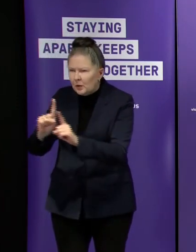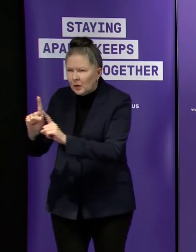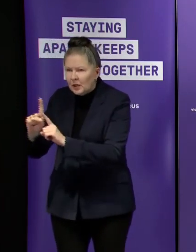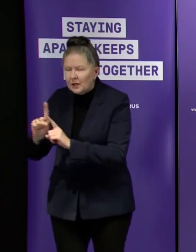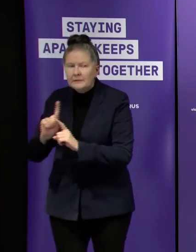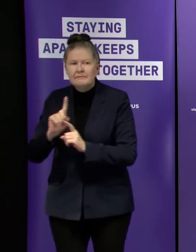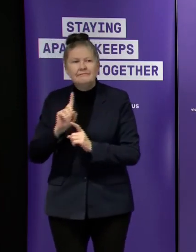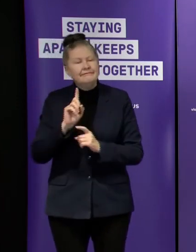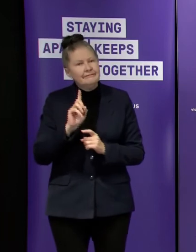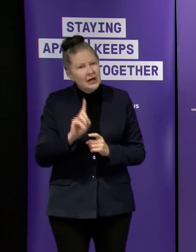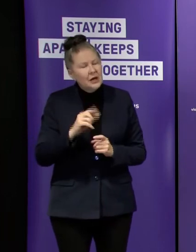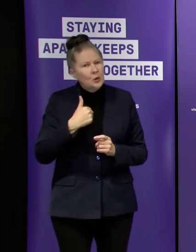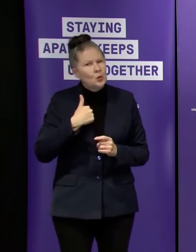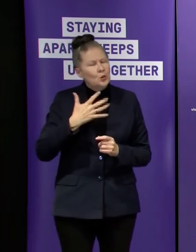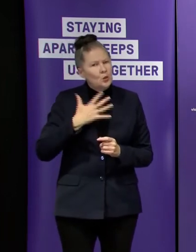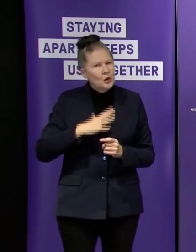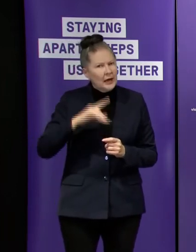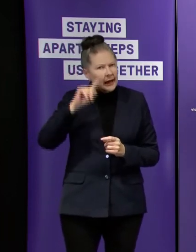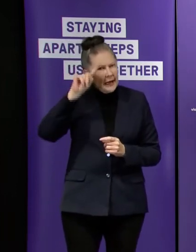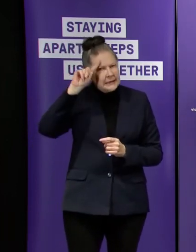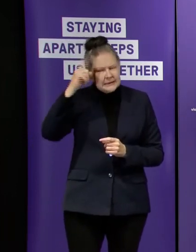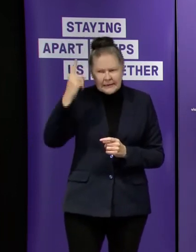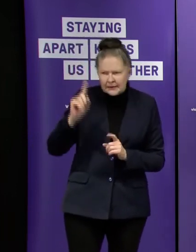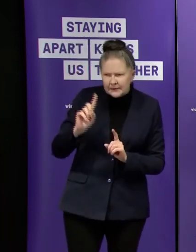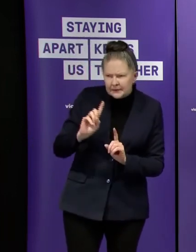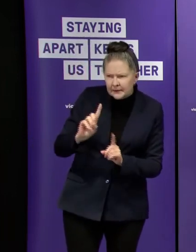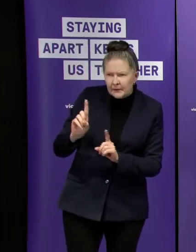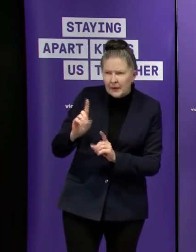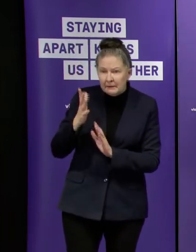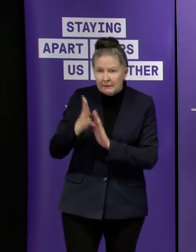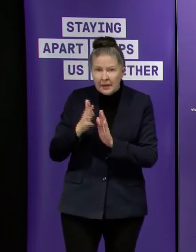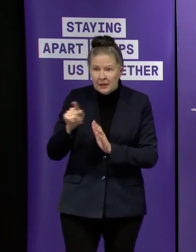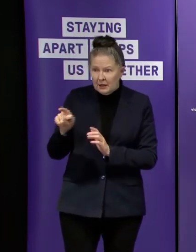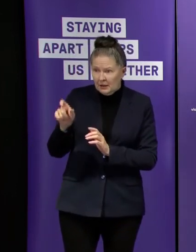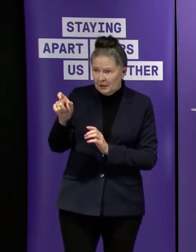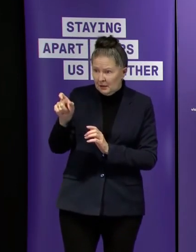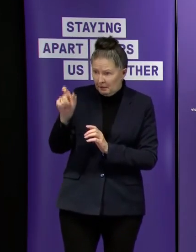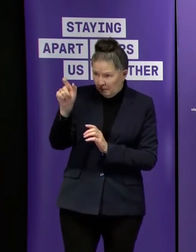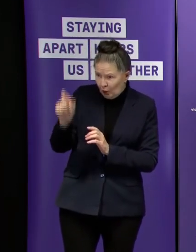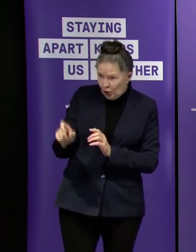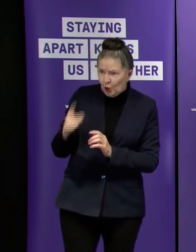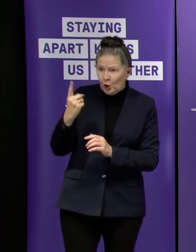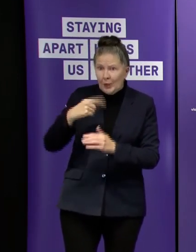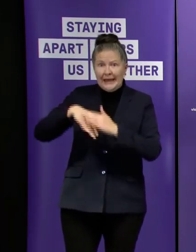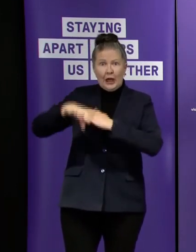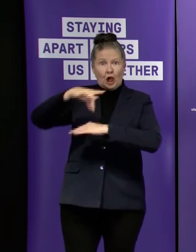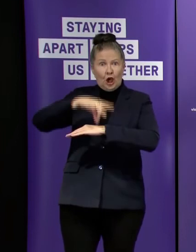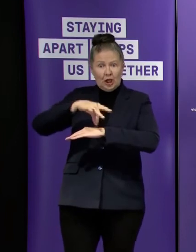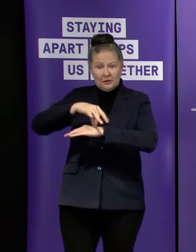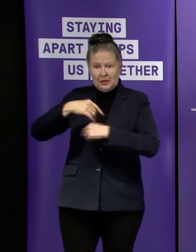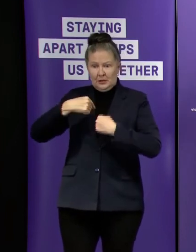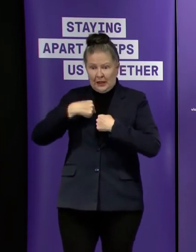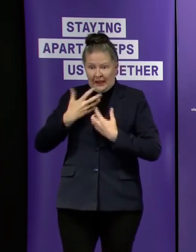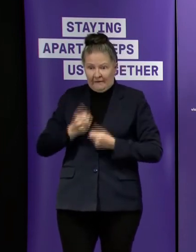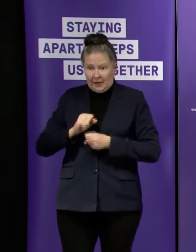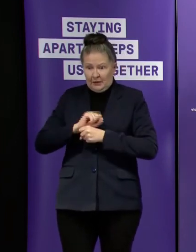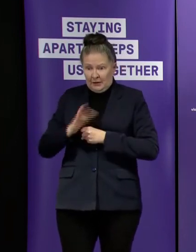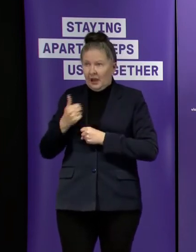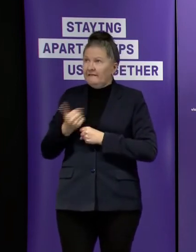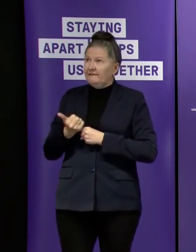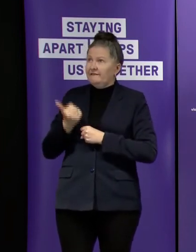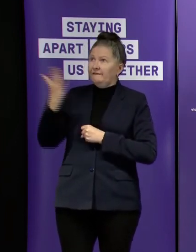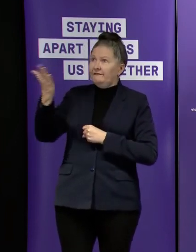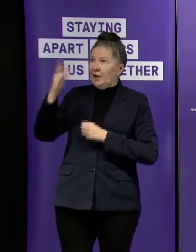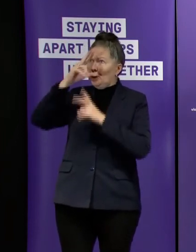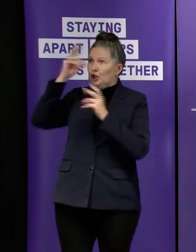is to better understand you know is it patients who are infecting staff is it staff